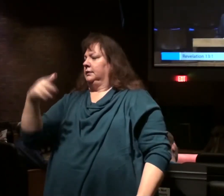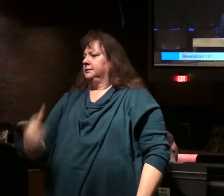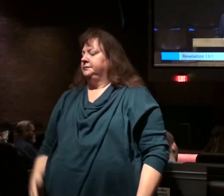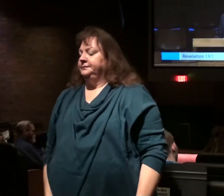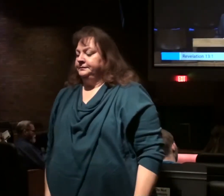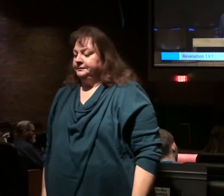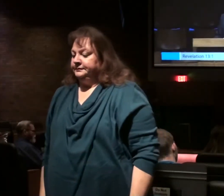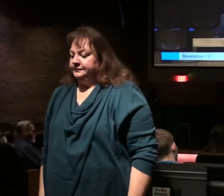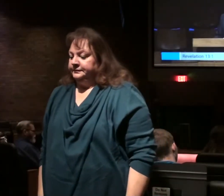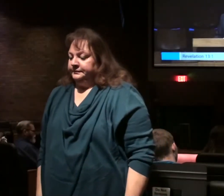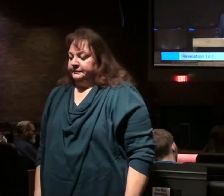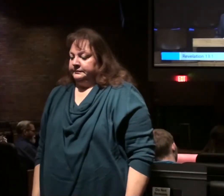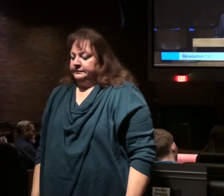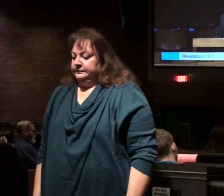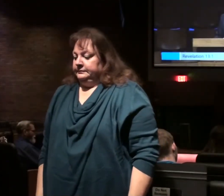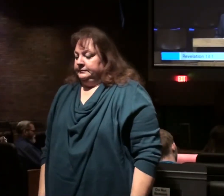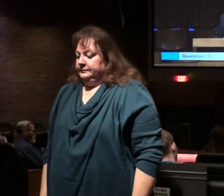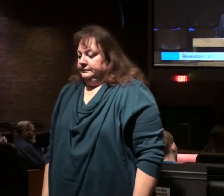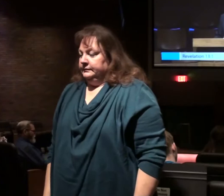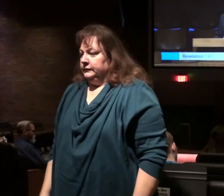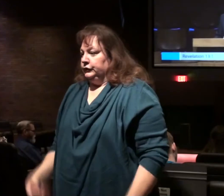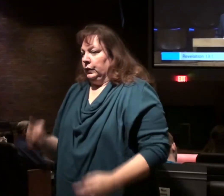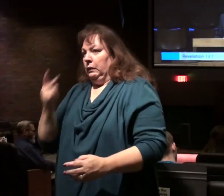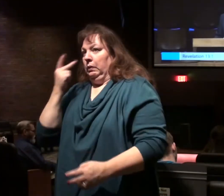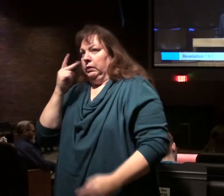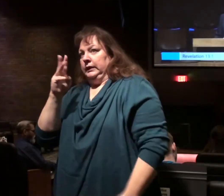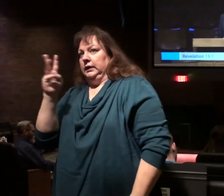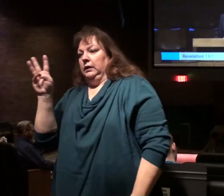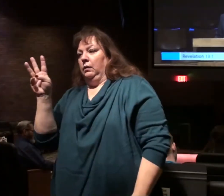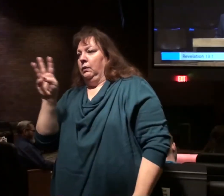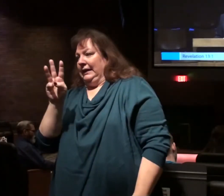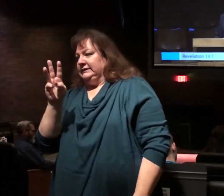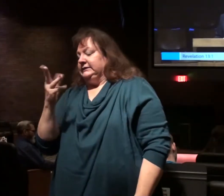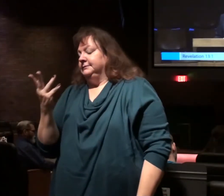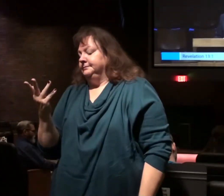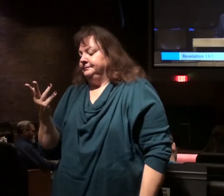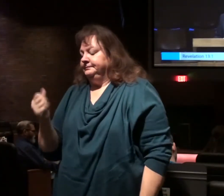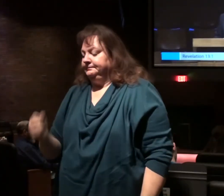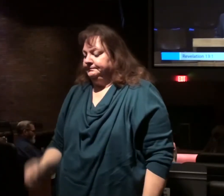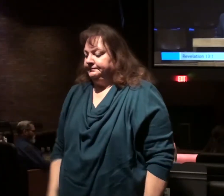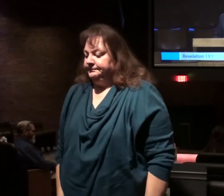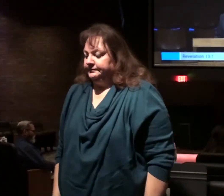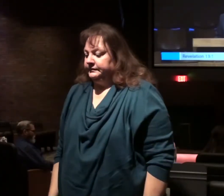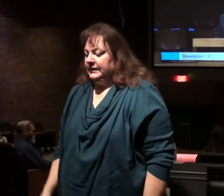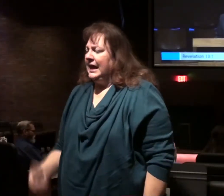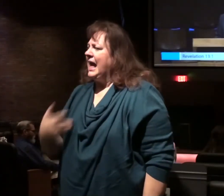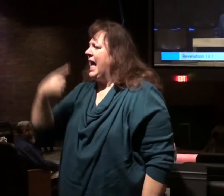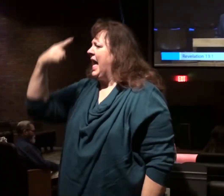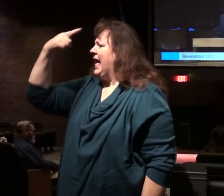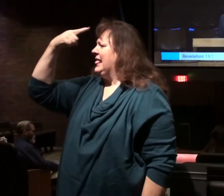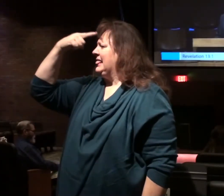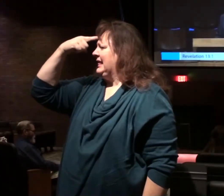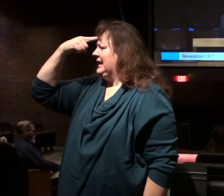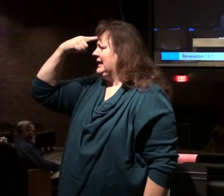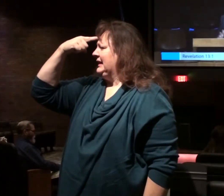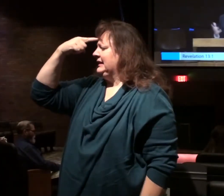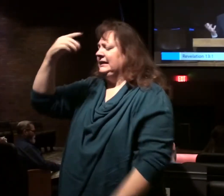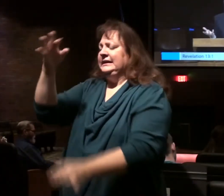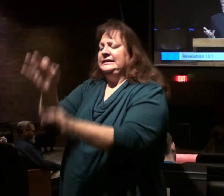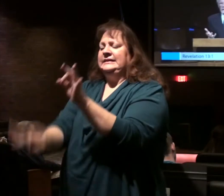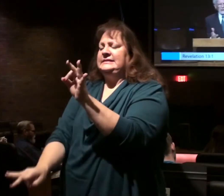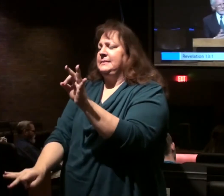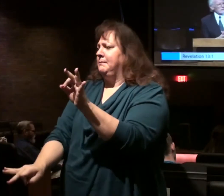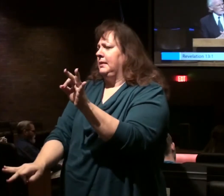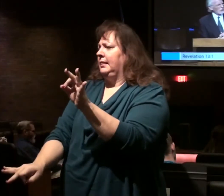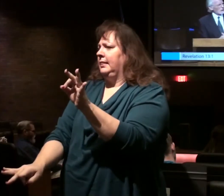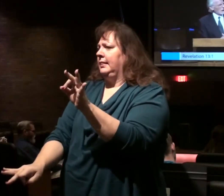the Mediterranean, and maybe looking west from Israel there. I think the most simple view